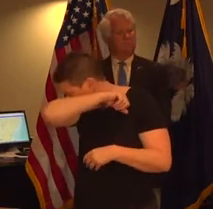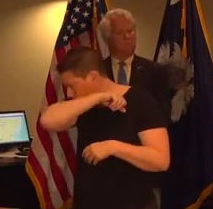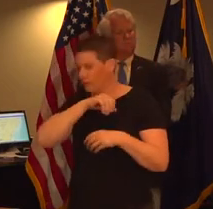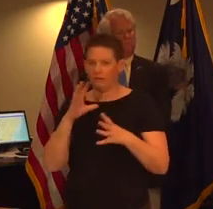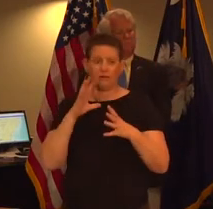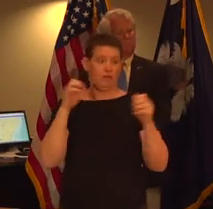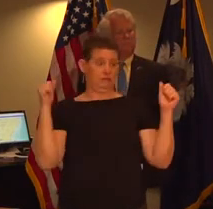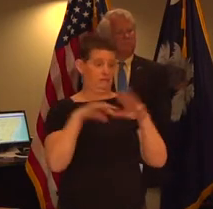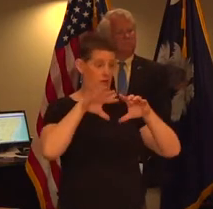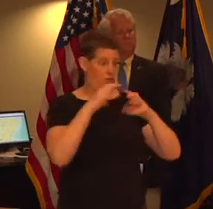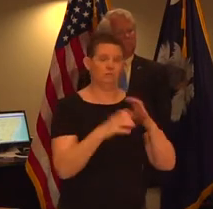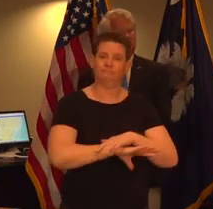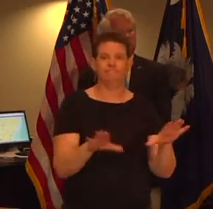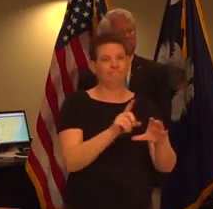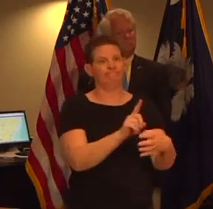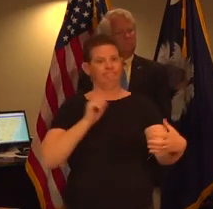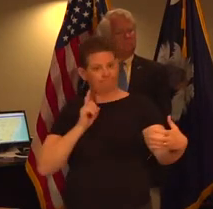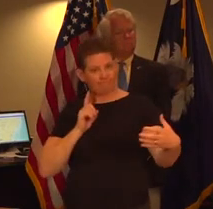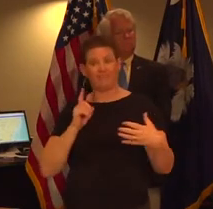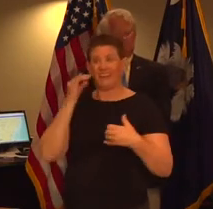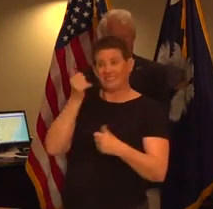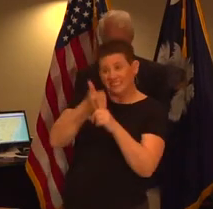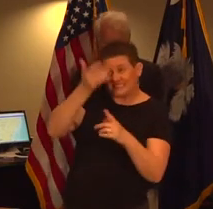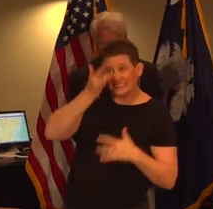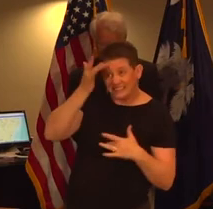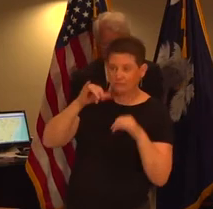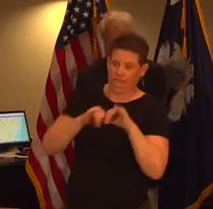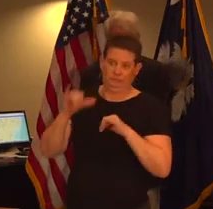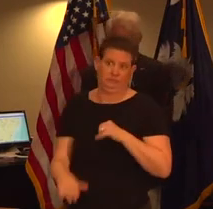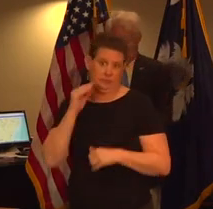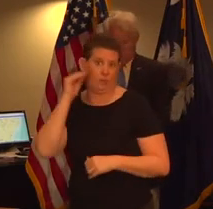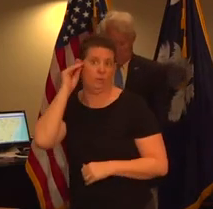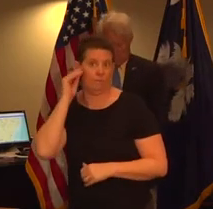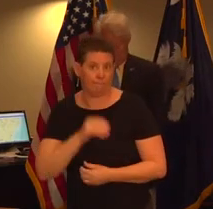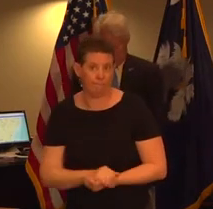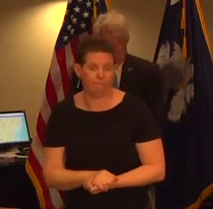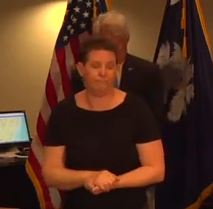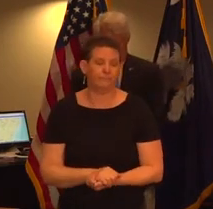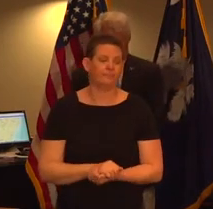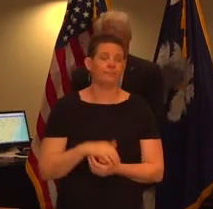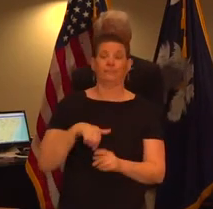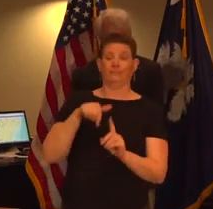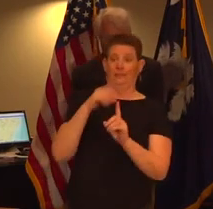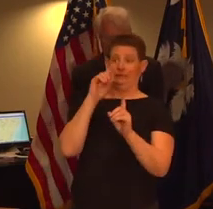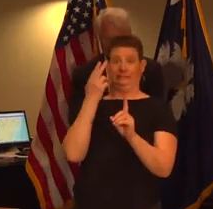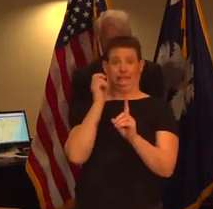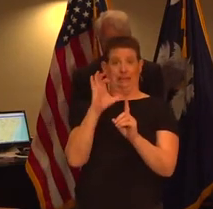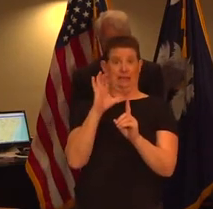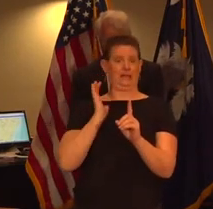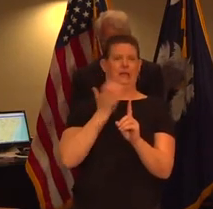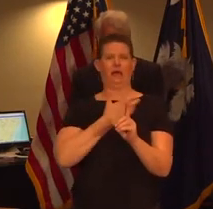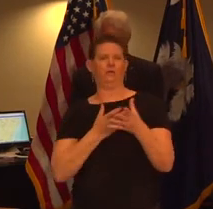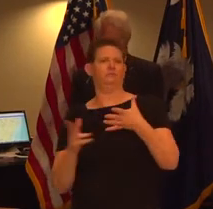you are ill as the lead public health agency in south carolina one of dhex primary missions is